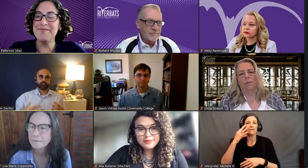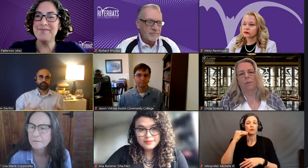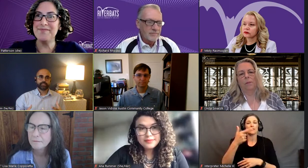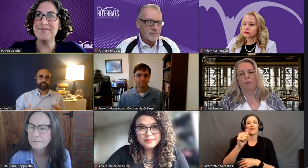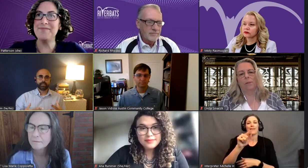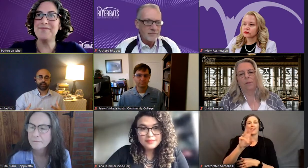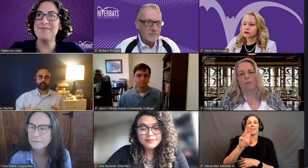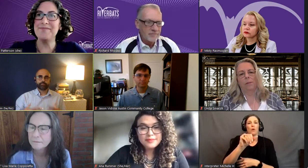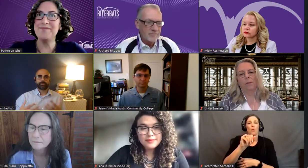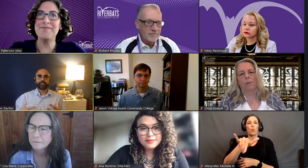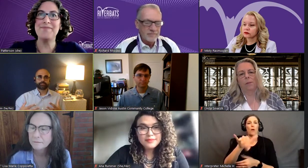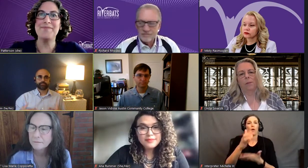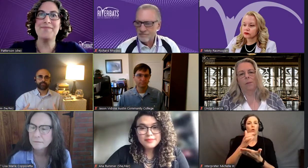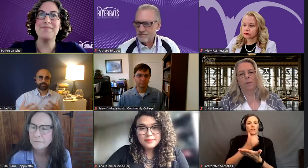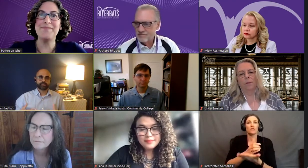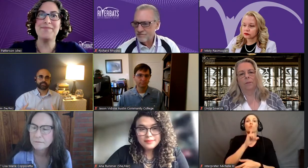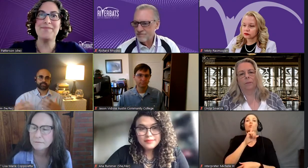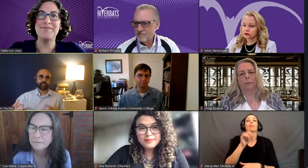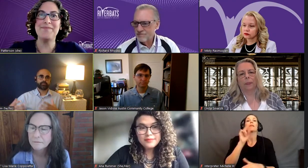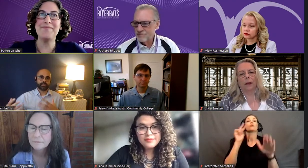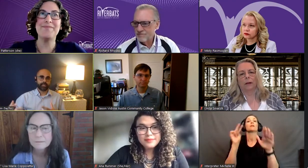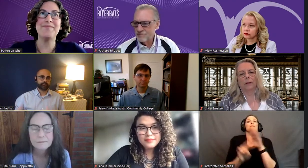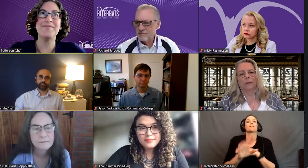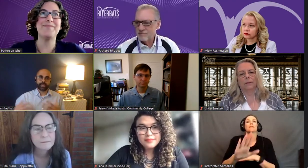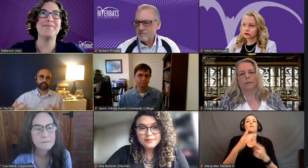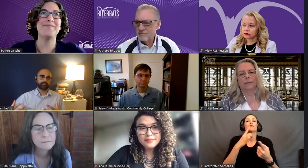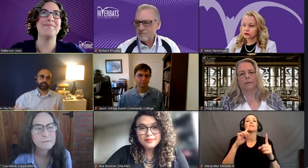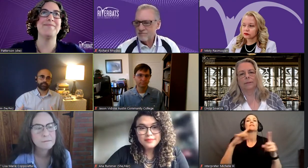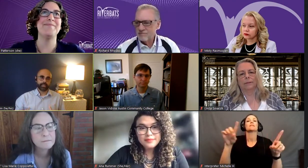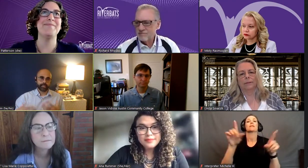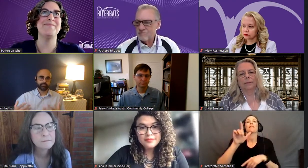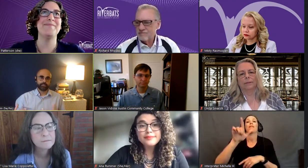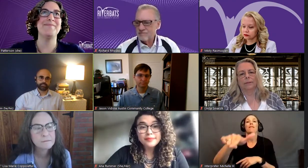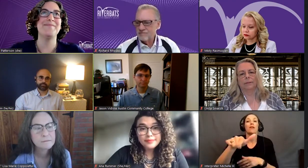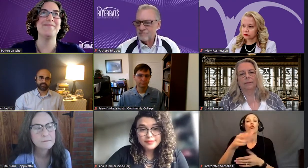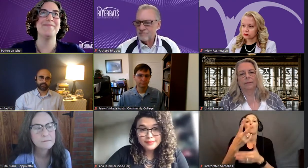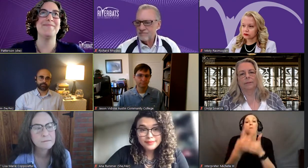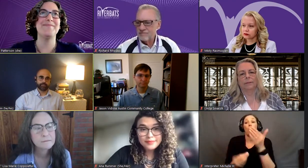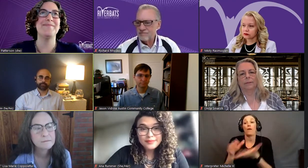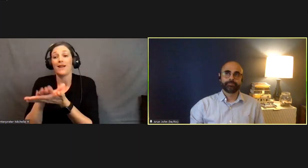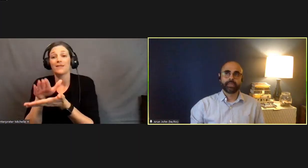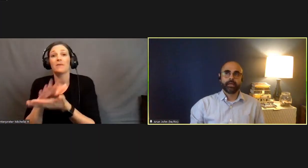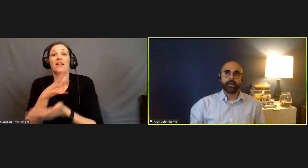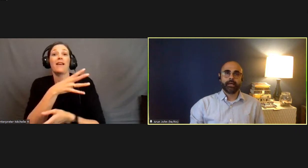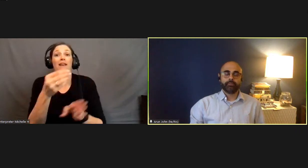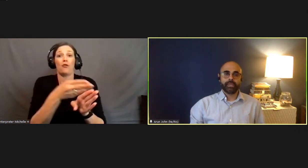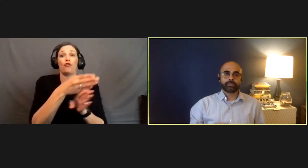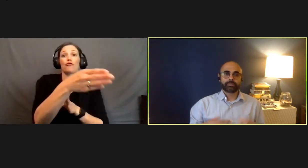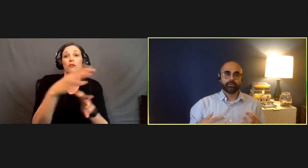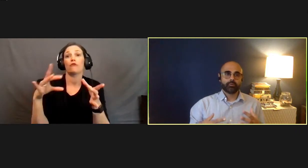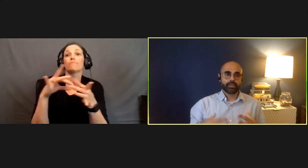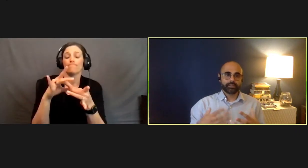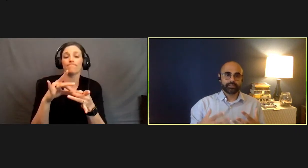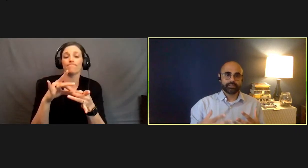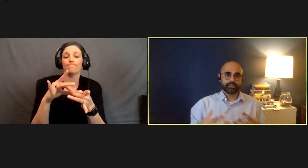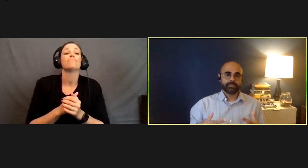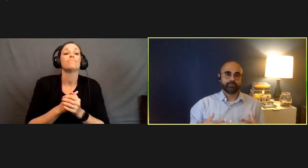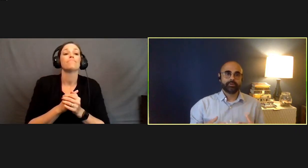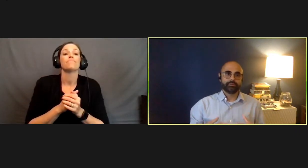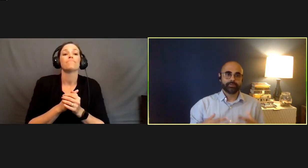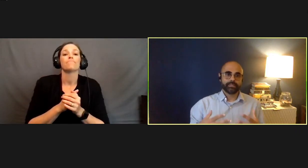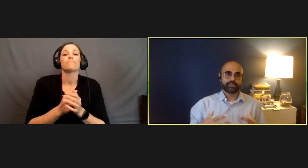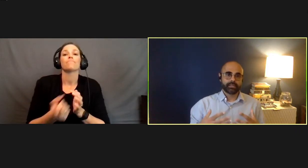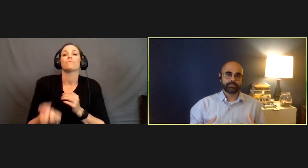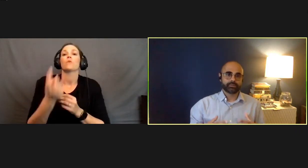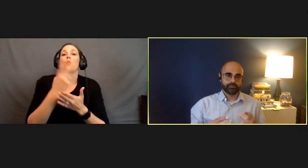really are a predictor of their success down the line, both academically and in terms of their career. And so one of the things that we